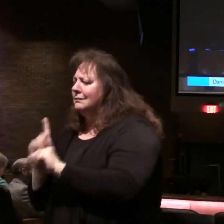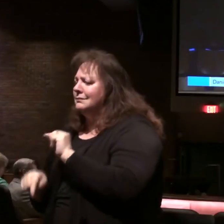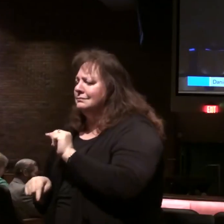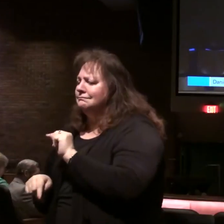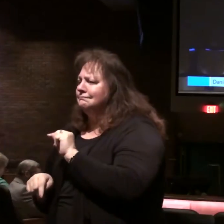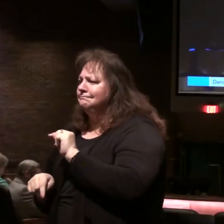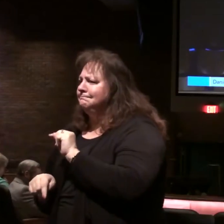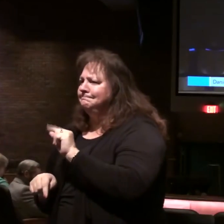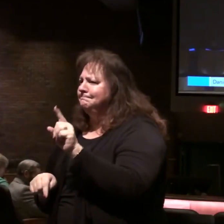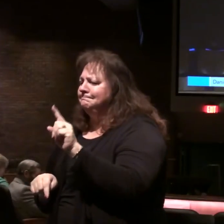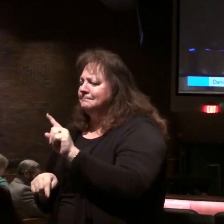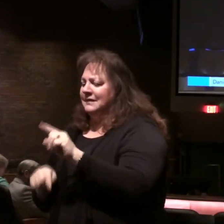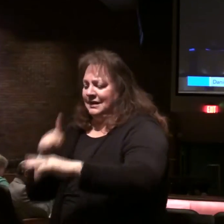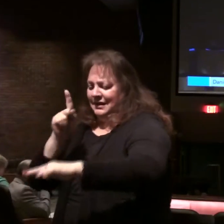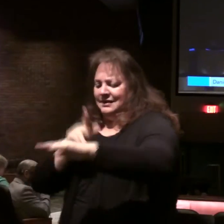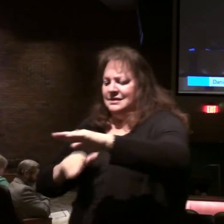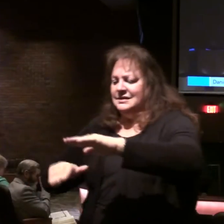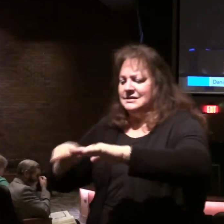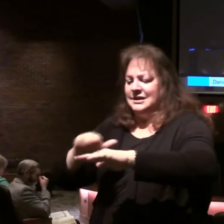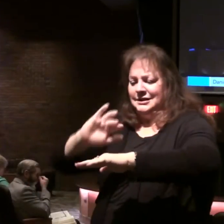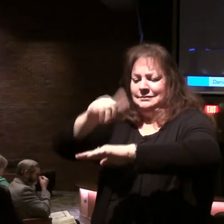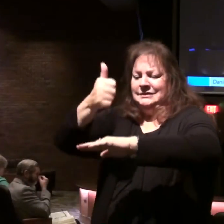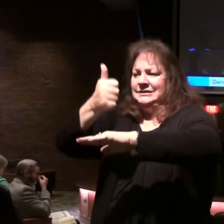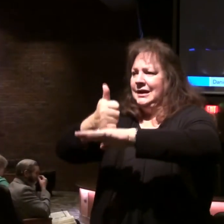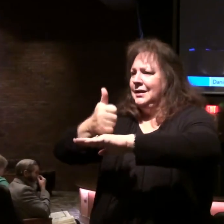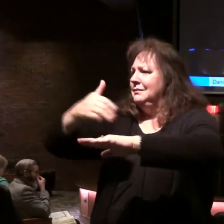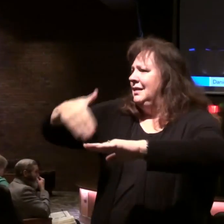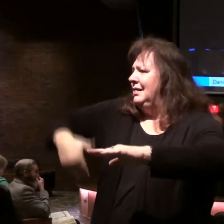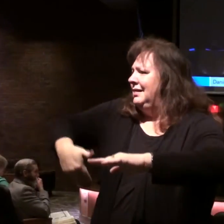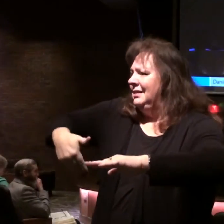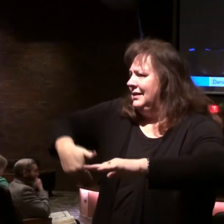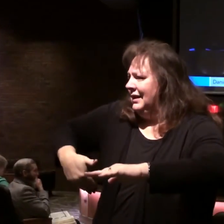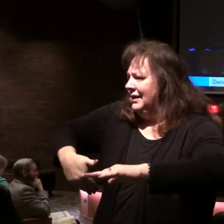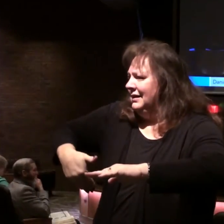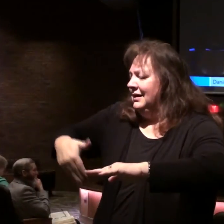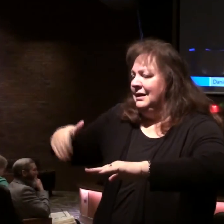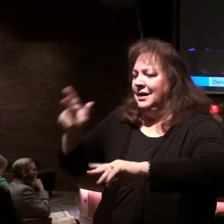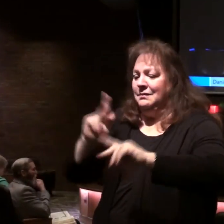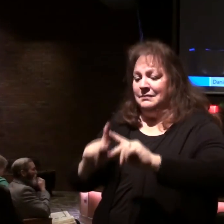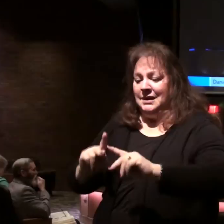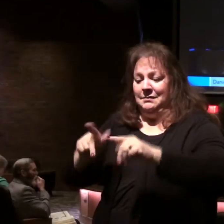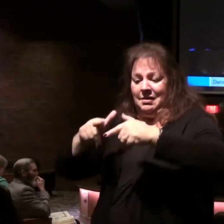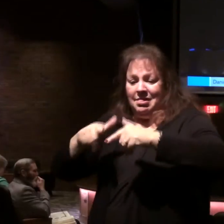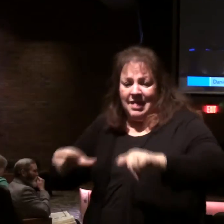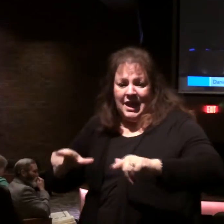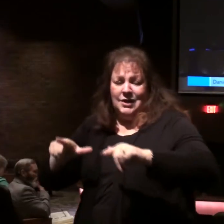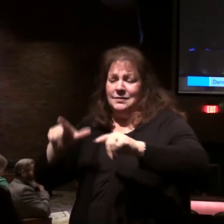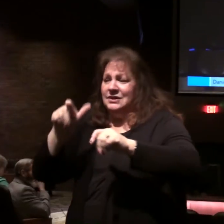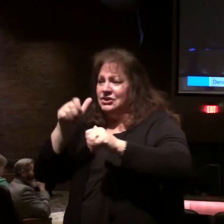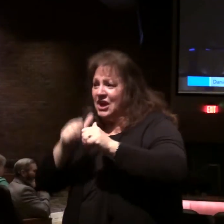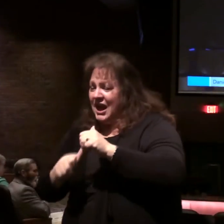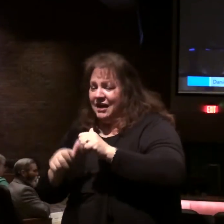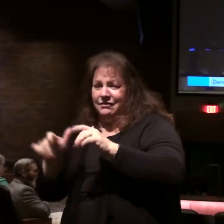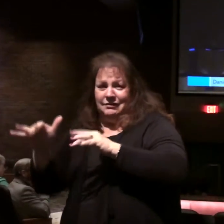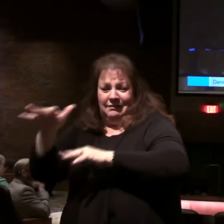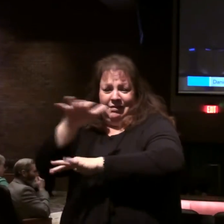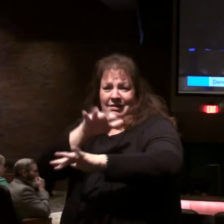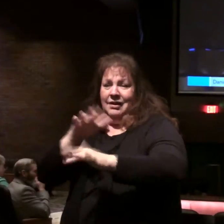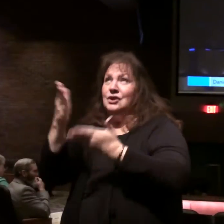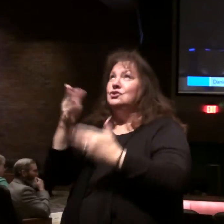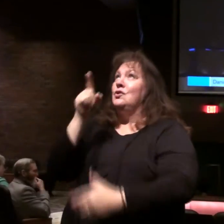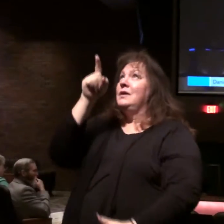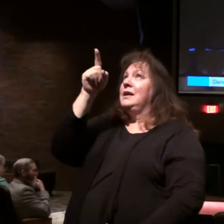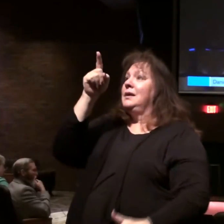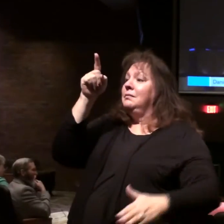I don't think this kingdom is in existence yet. I don't think all the peoples and nations and men of every language are serving